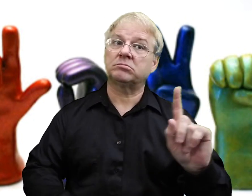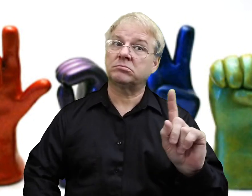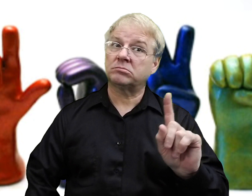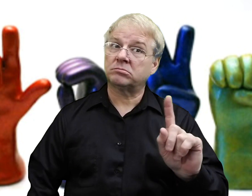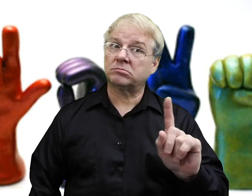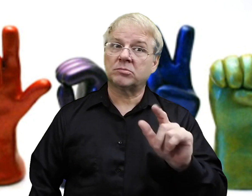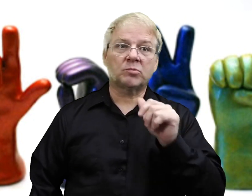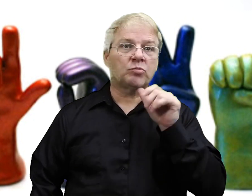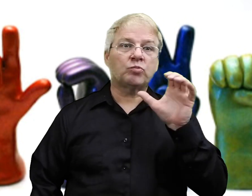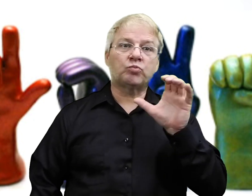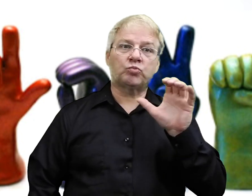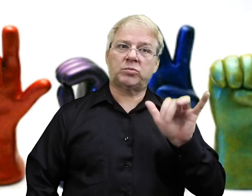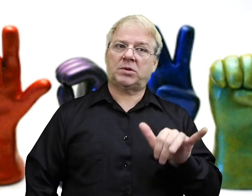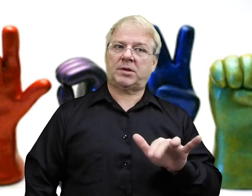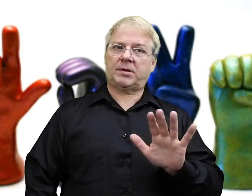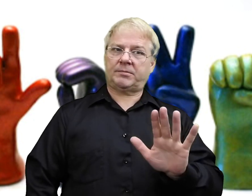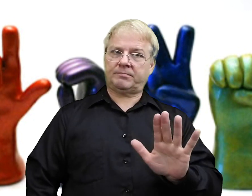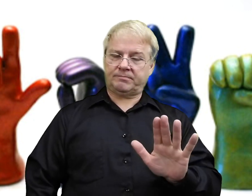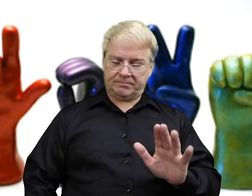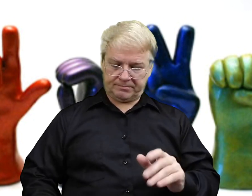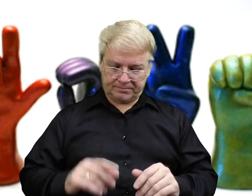is very rude. That's a no-no. You don't do that.